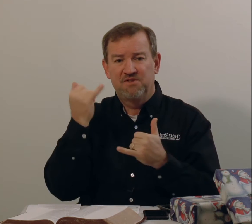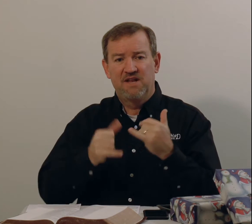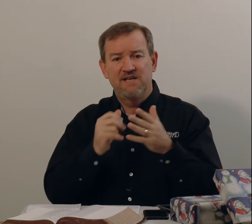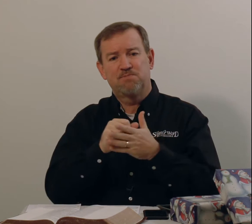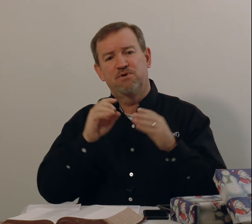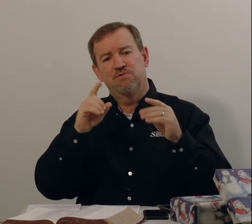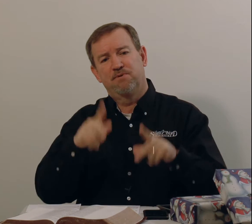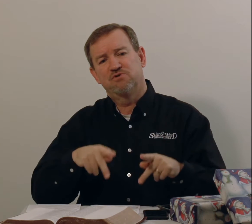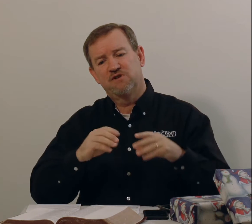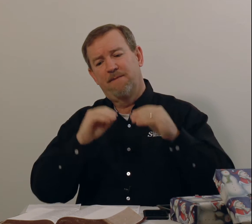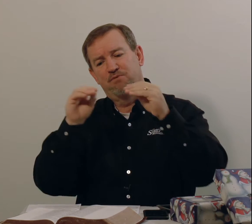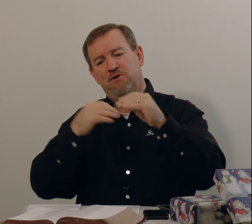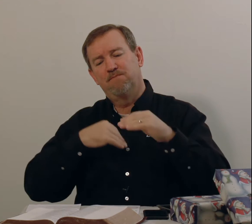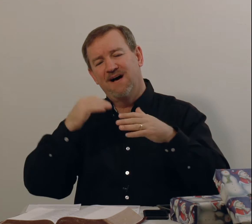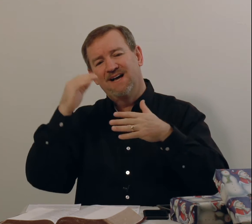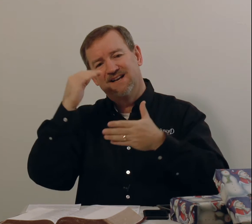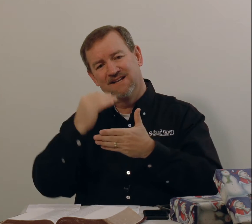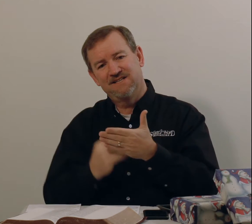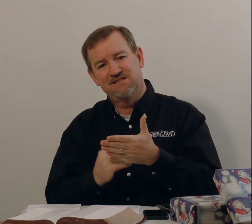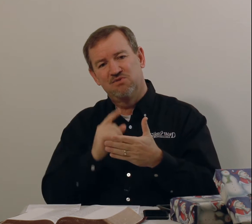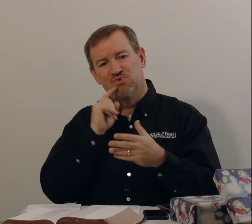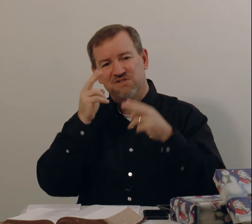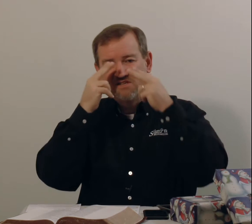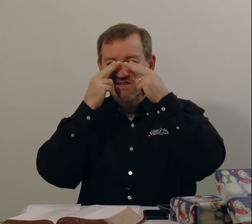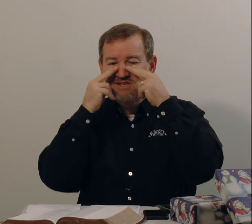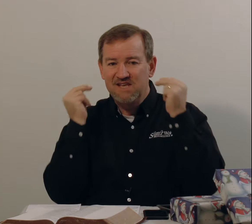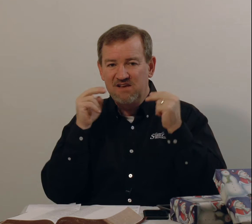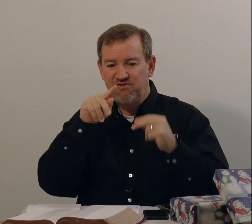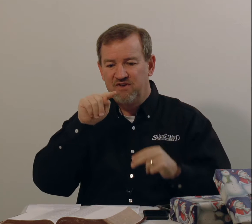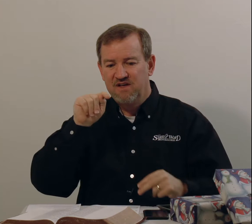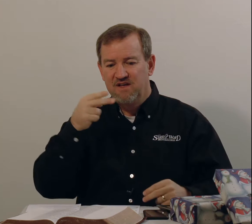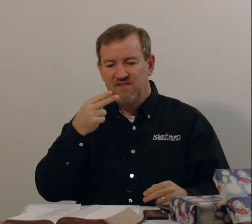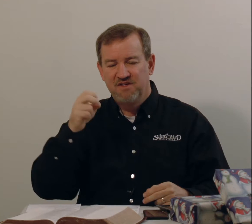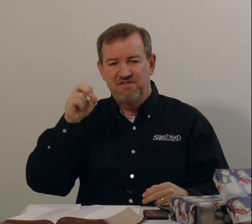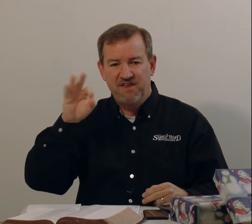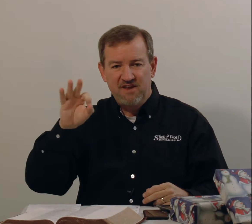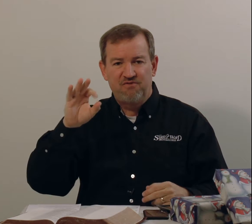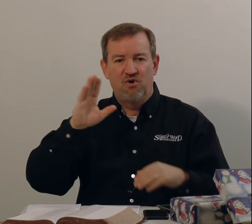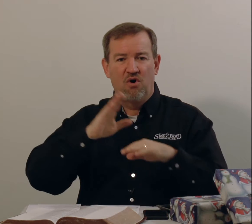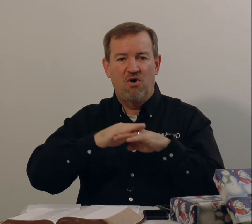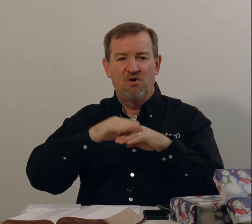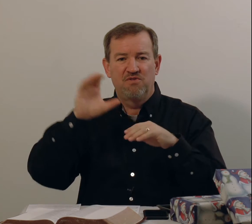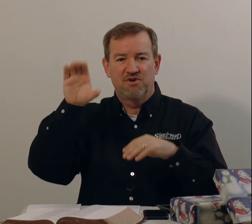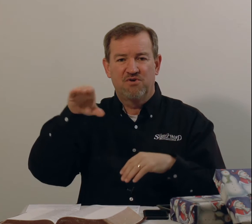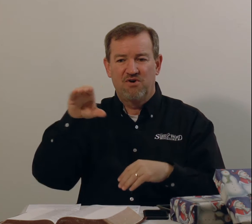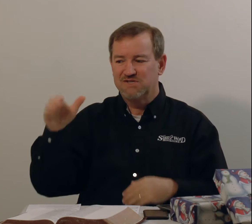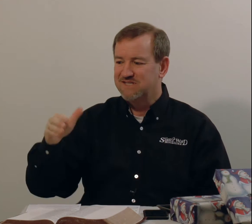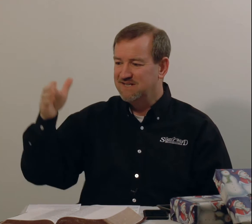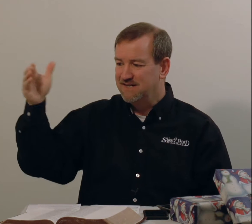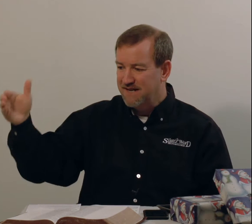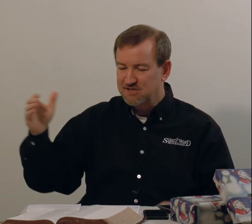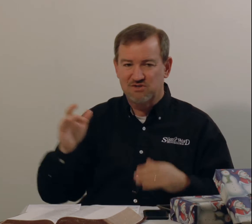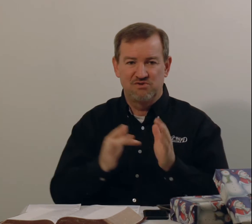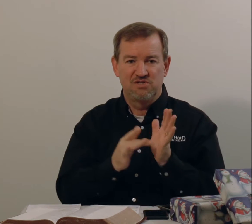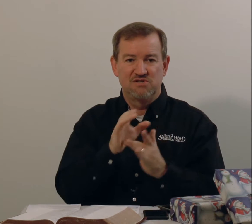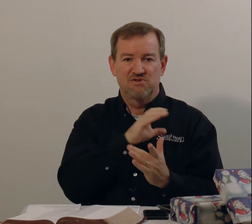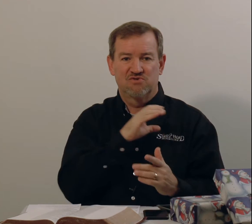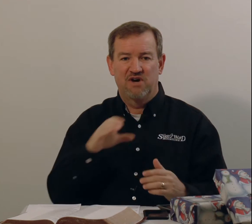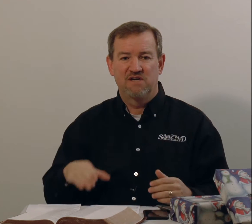the last person I put on my list was the thief, the thief on the cross next to Jesus Christ.